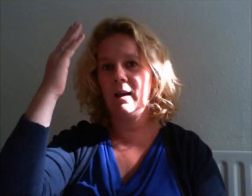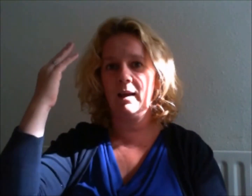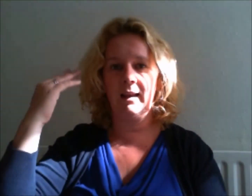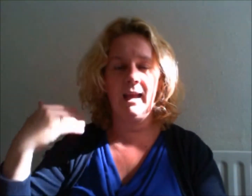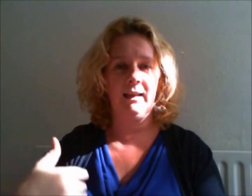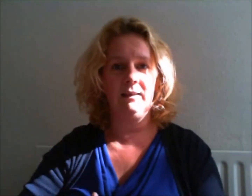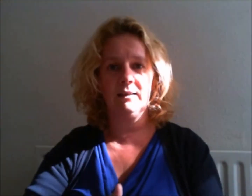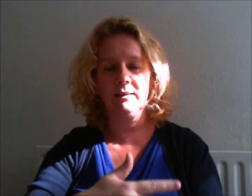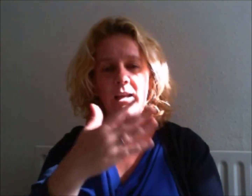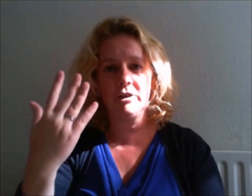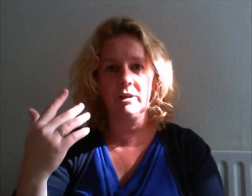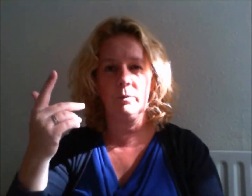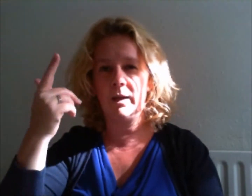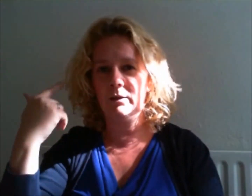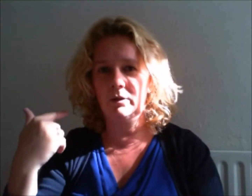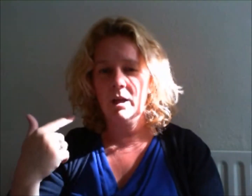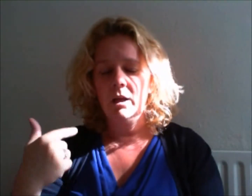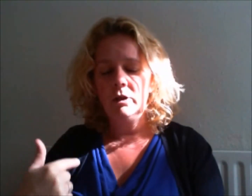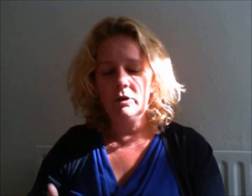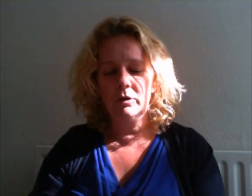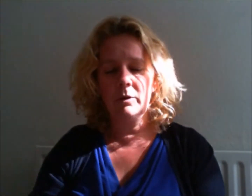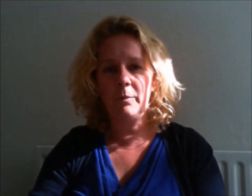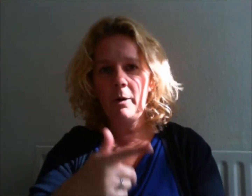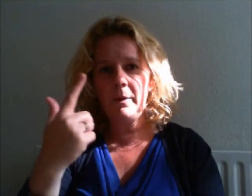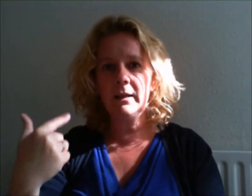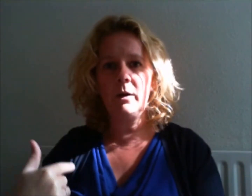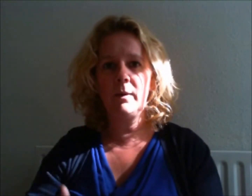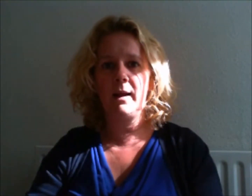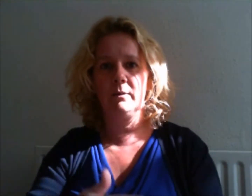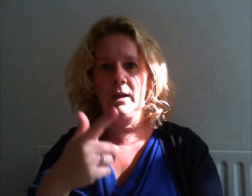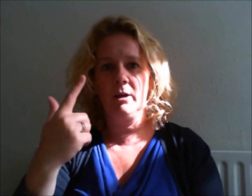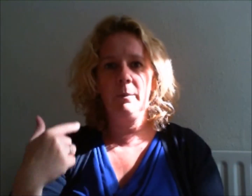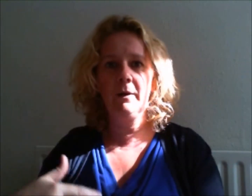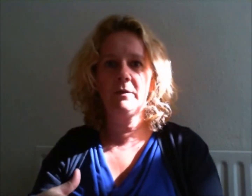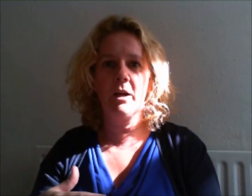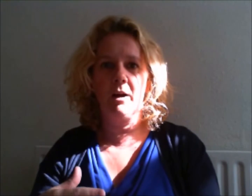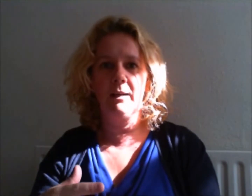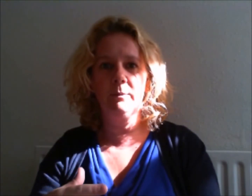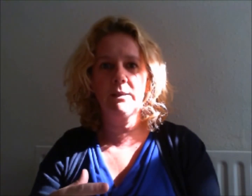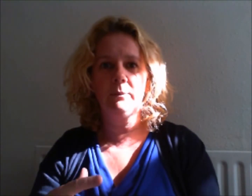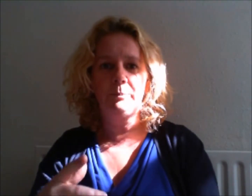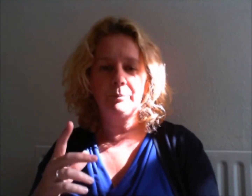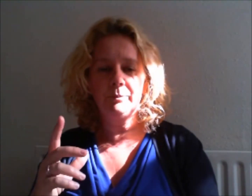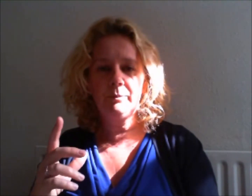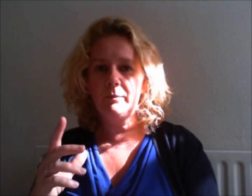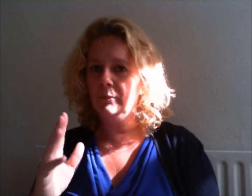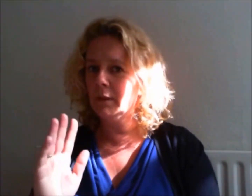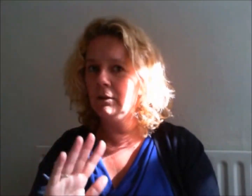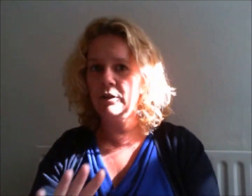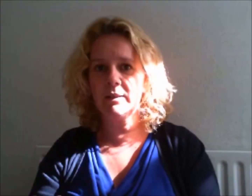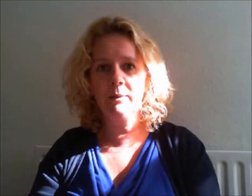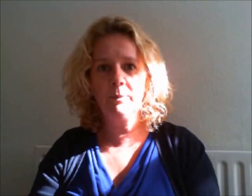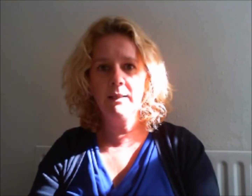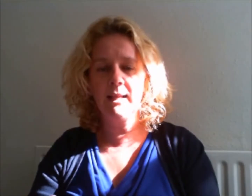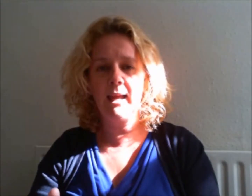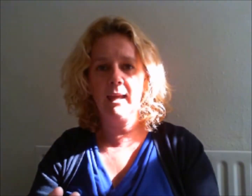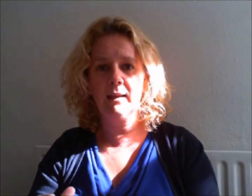a session where you can probably go around a couple of times. Just simply saying